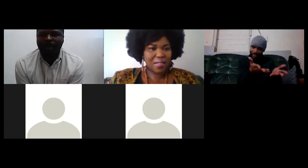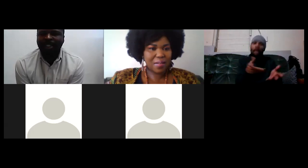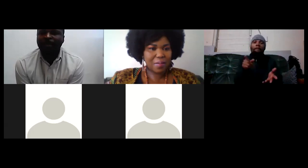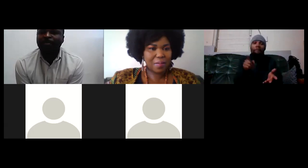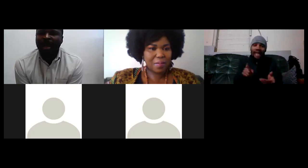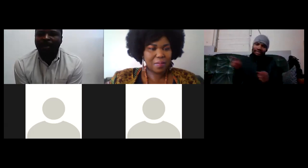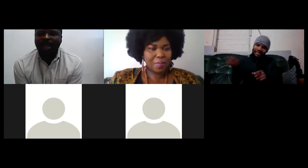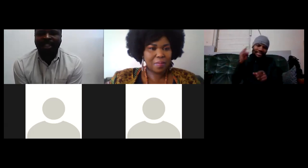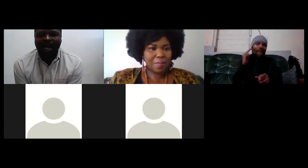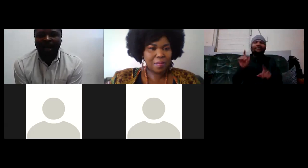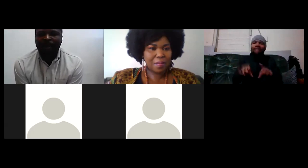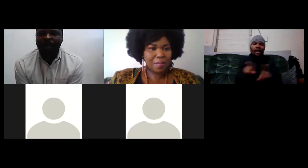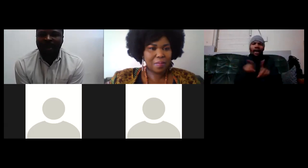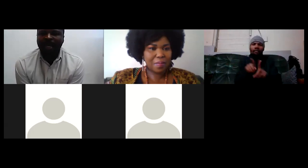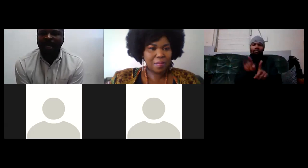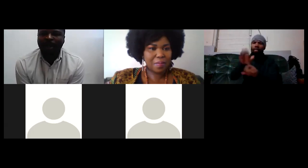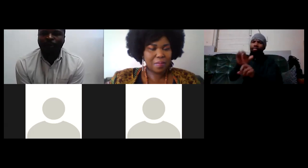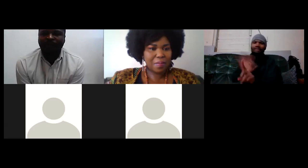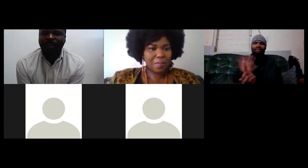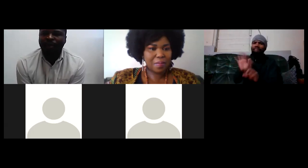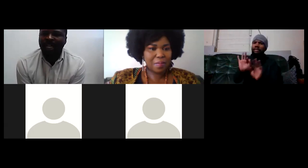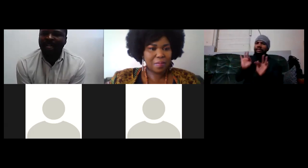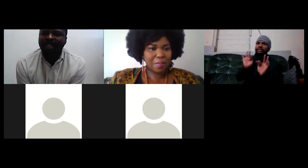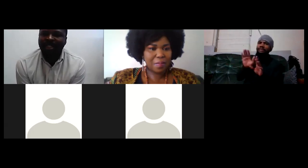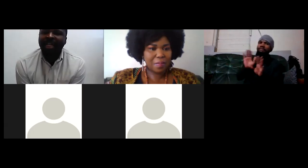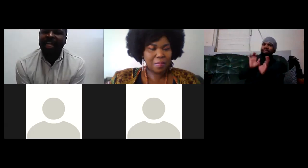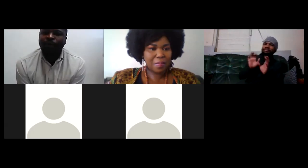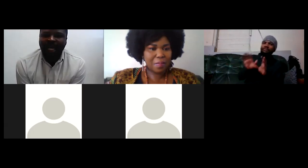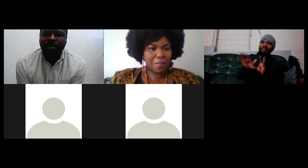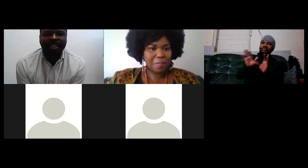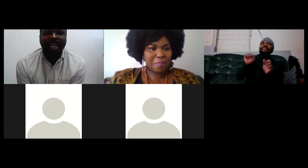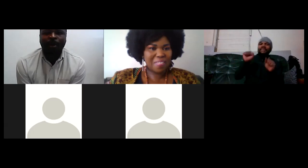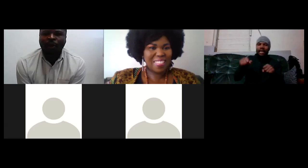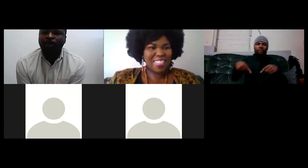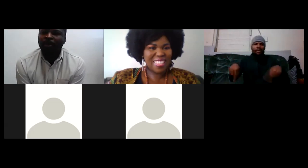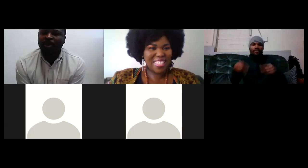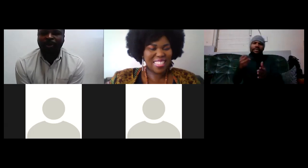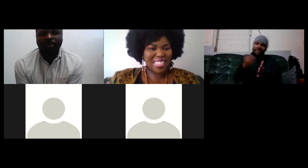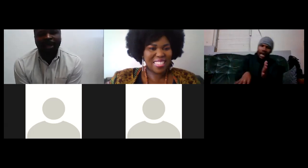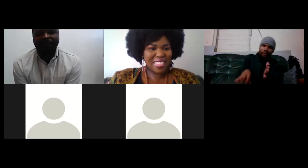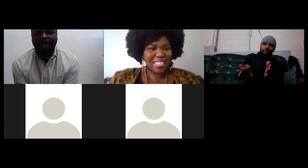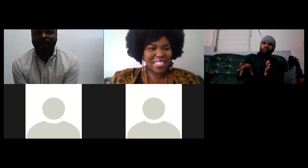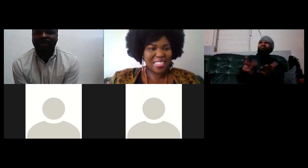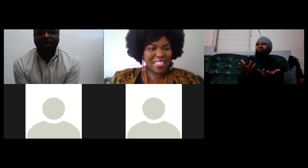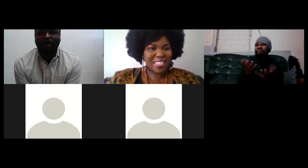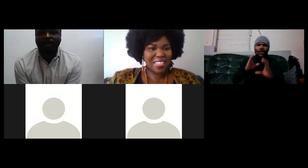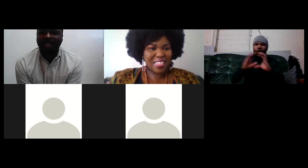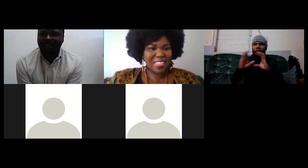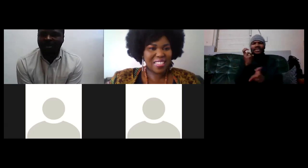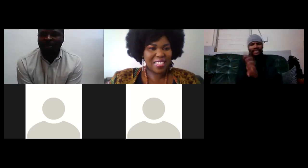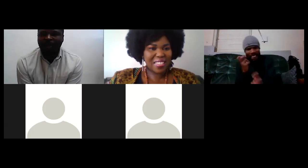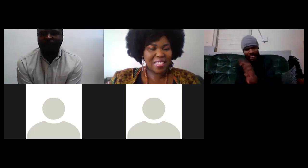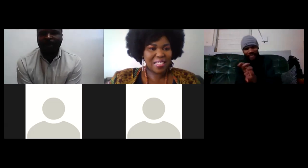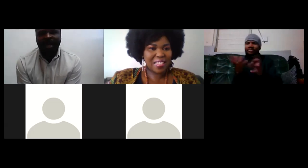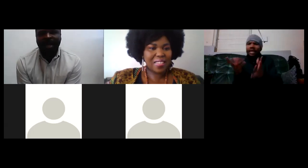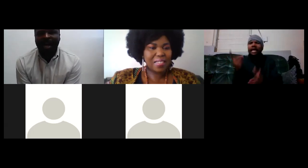get information but uh with what we have done today it's it's quite amazing and also people must not be afraid of deaf people to say